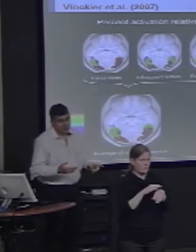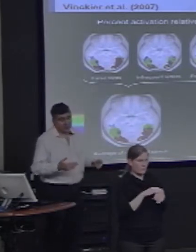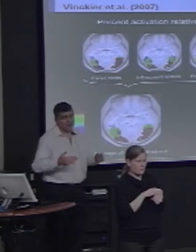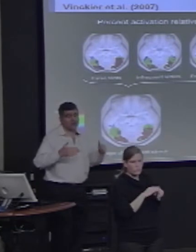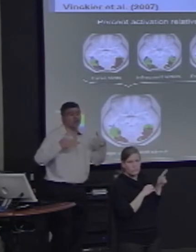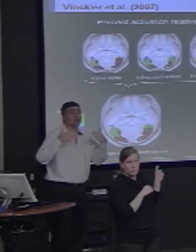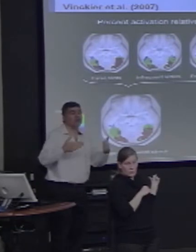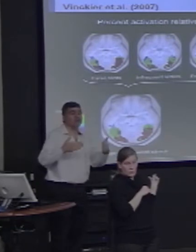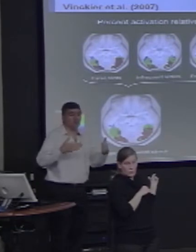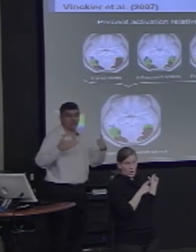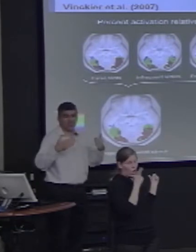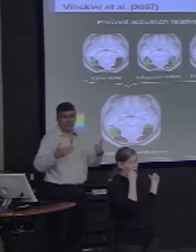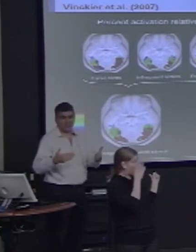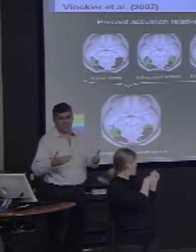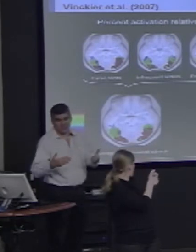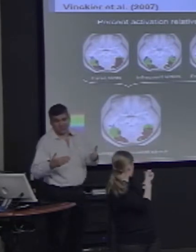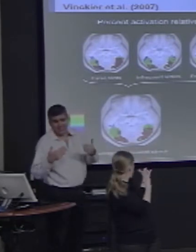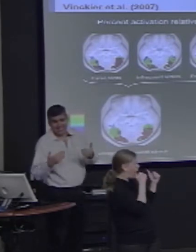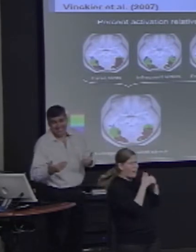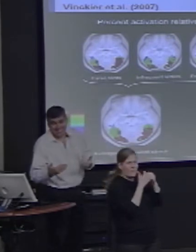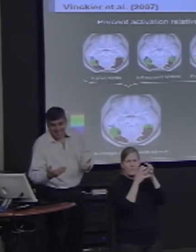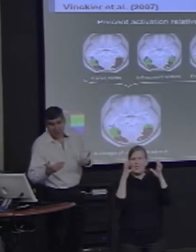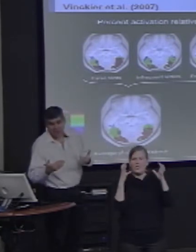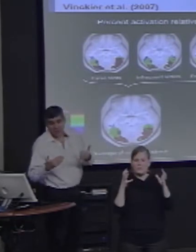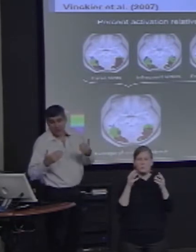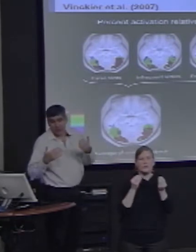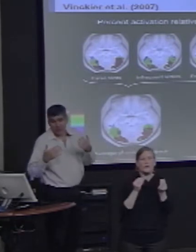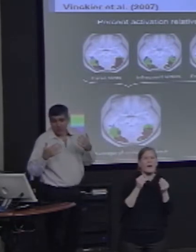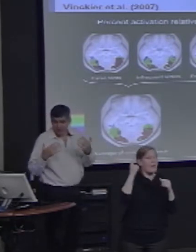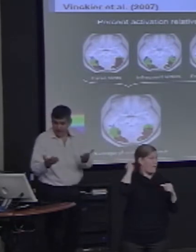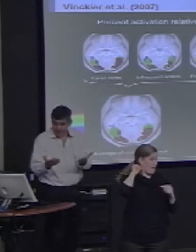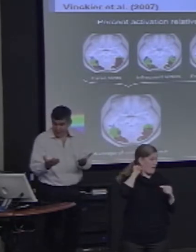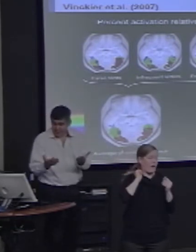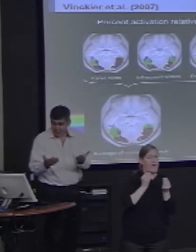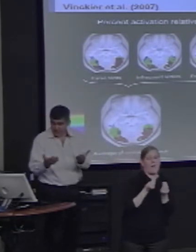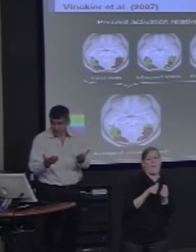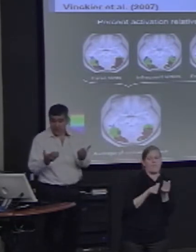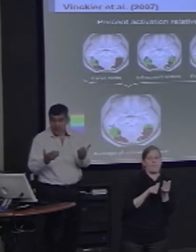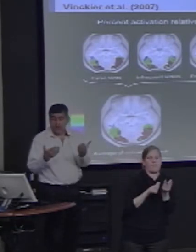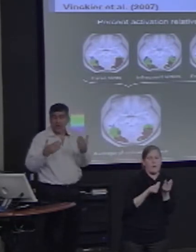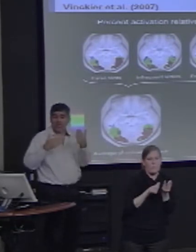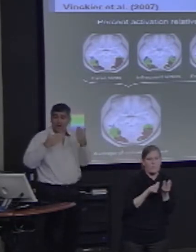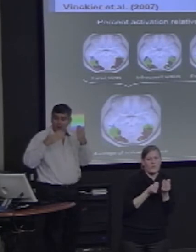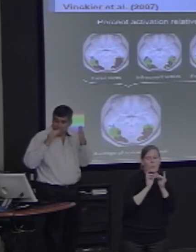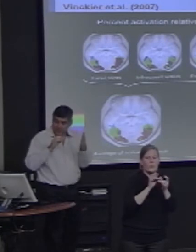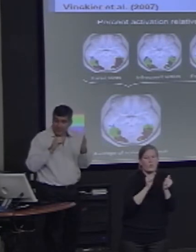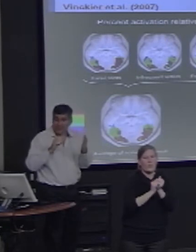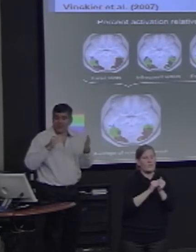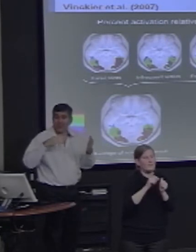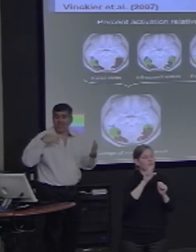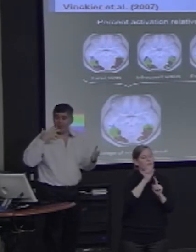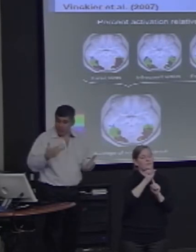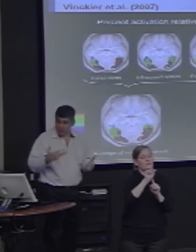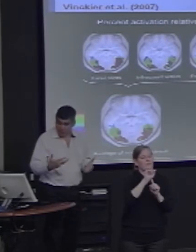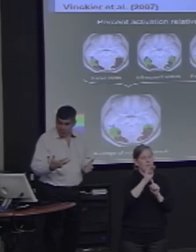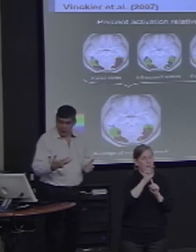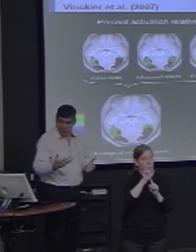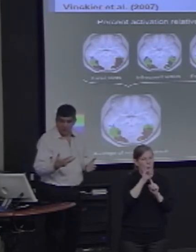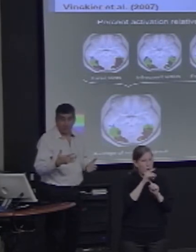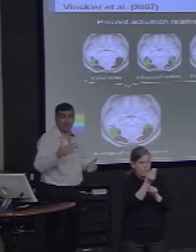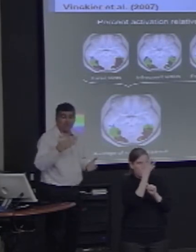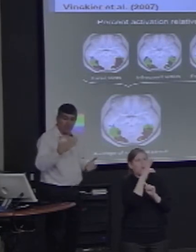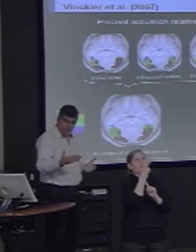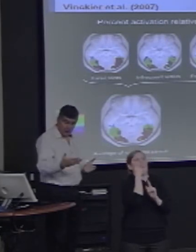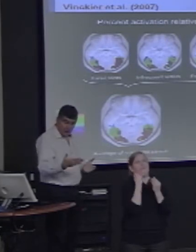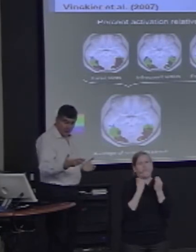the degree to which such stimuli engage the hemispheres relative to how much words